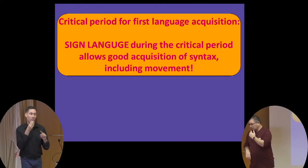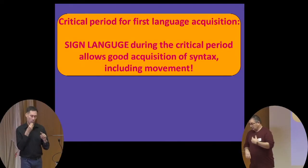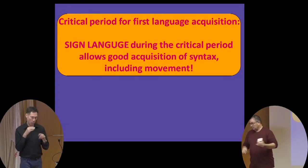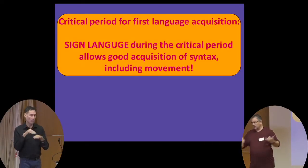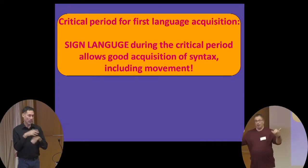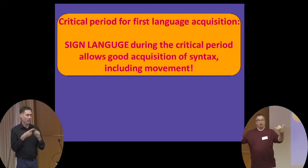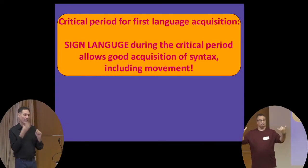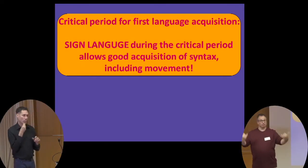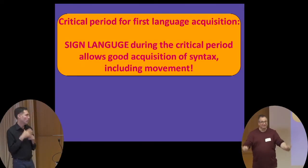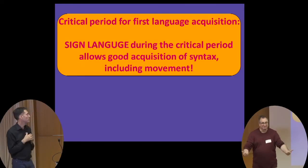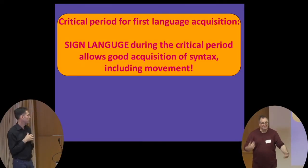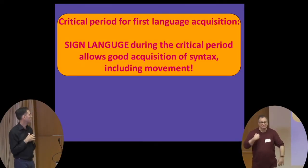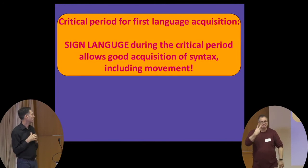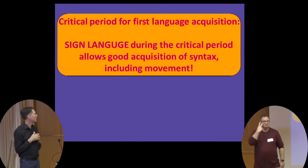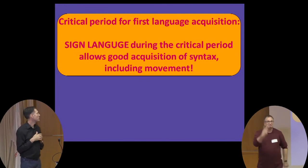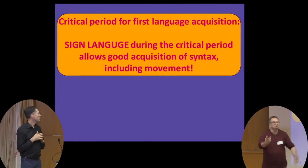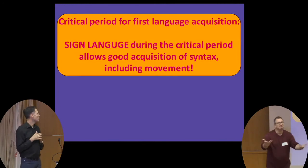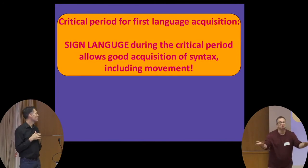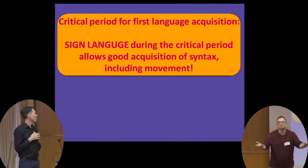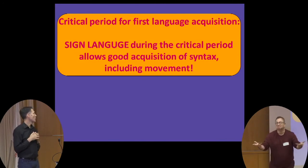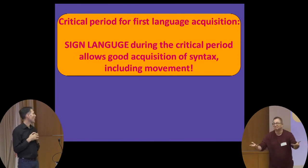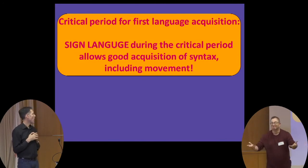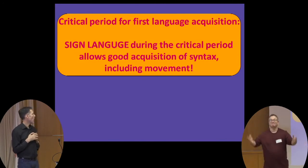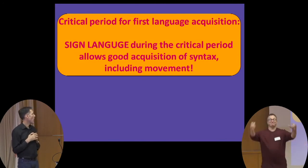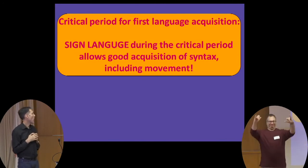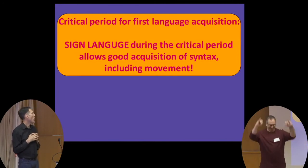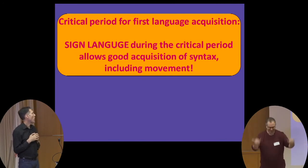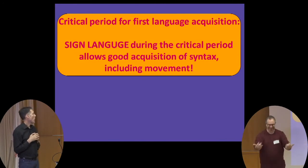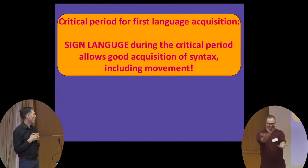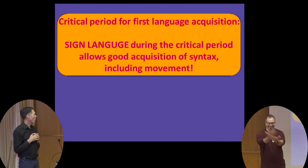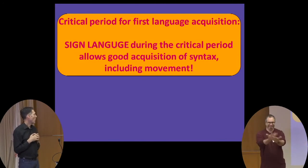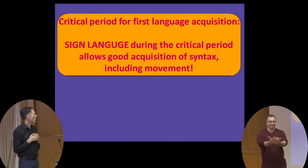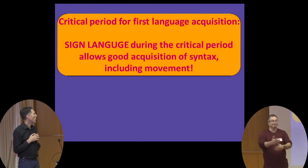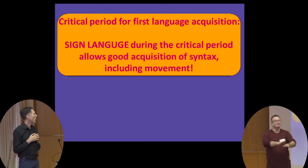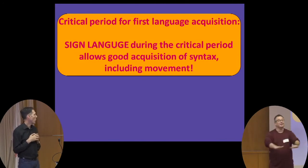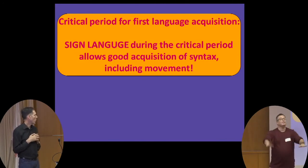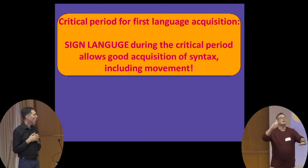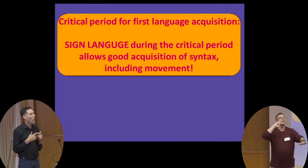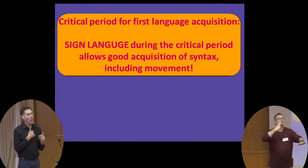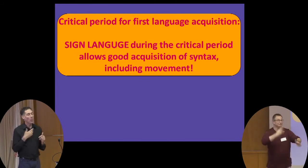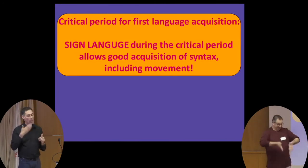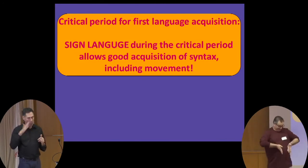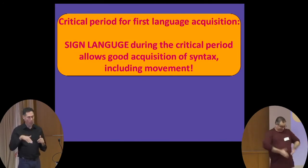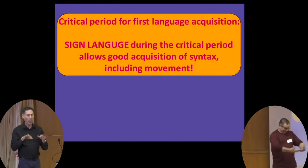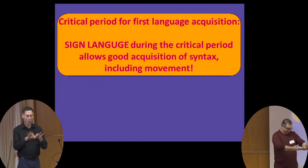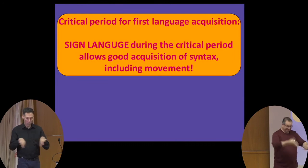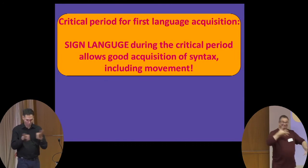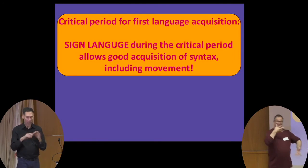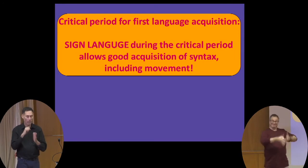So what do we see here? We saw before that there is a critical period for language acquisition. We see that